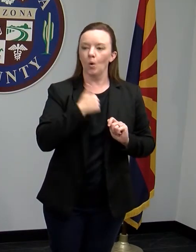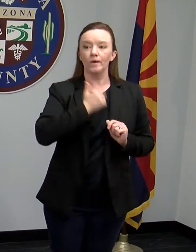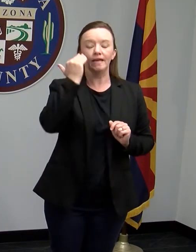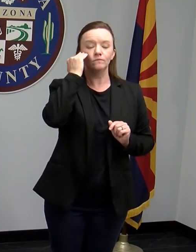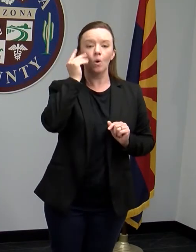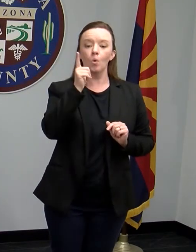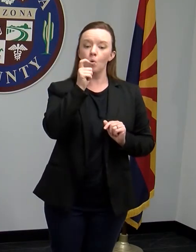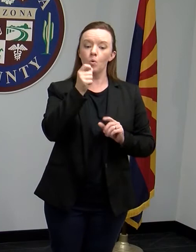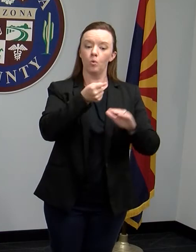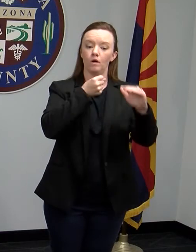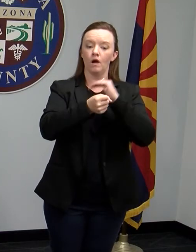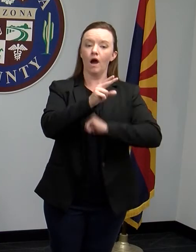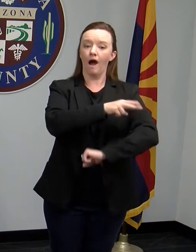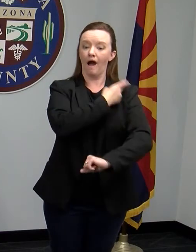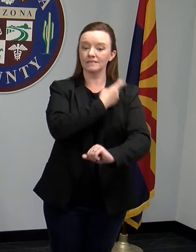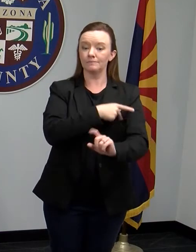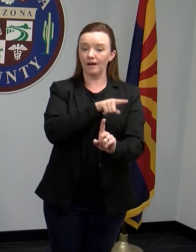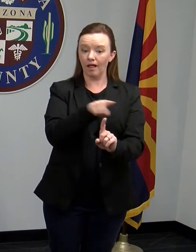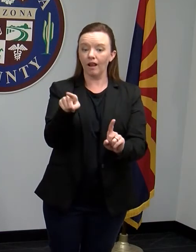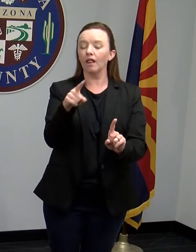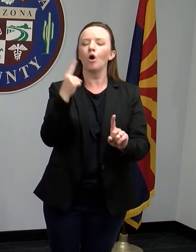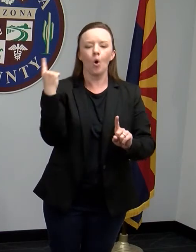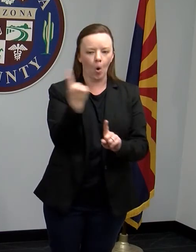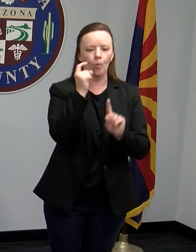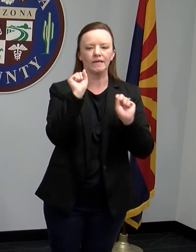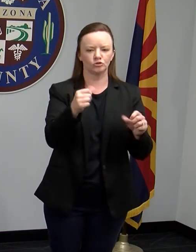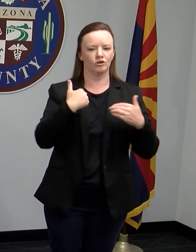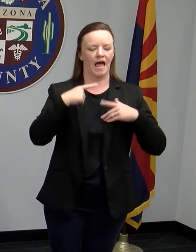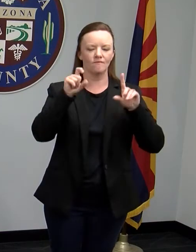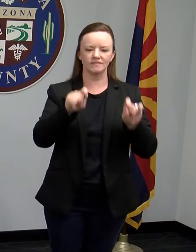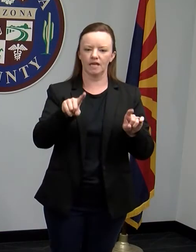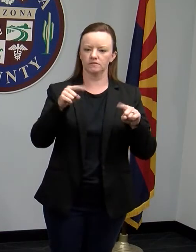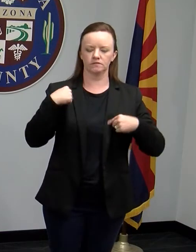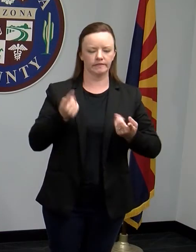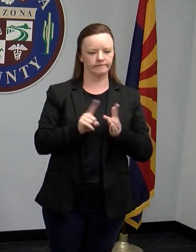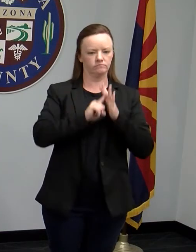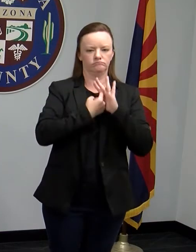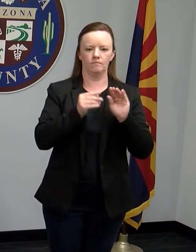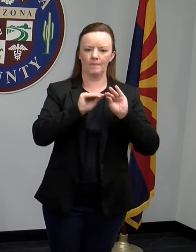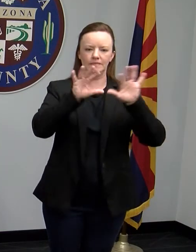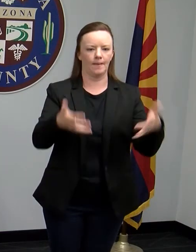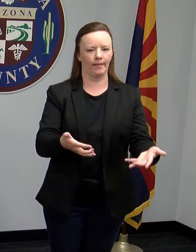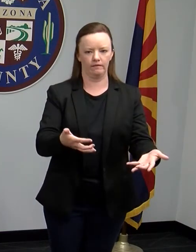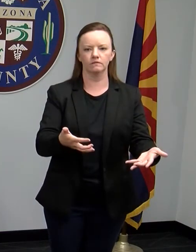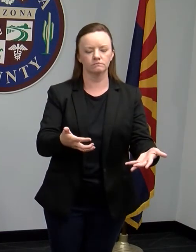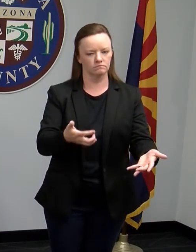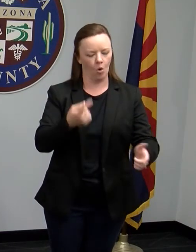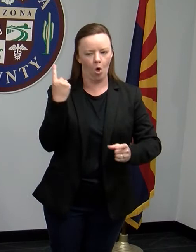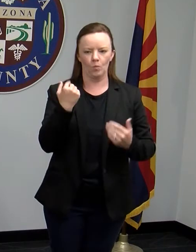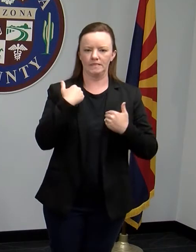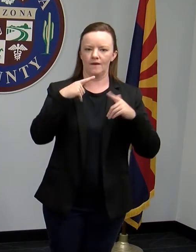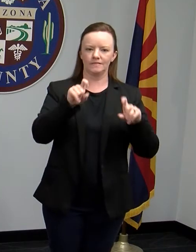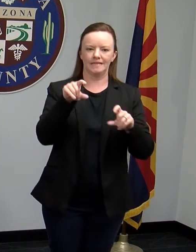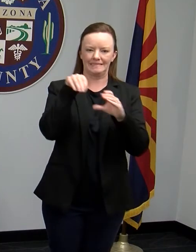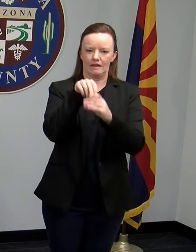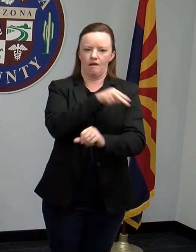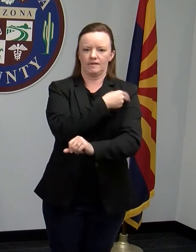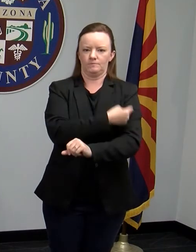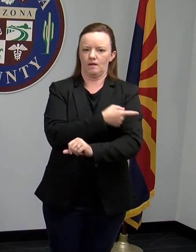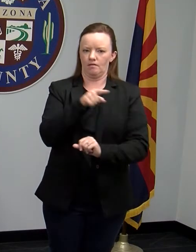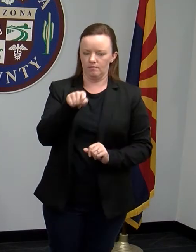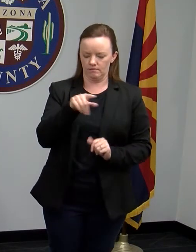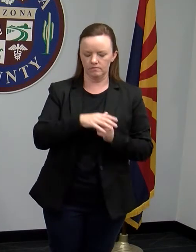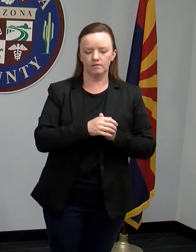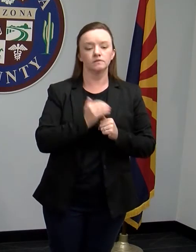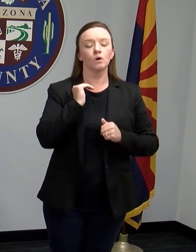hospitalized have always been able to get testing since the beginning of this pandemic. And we know that just our cases